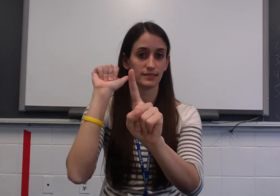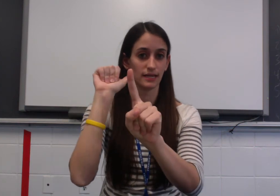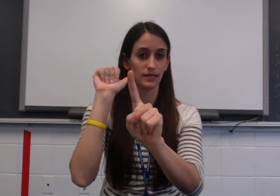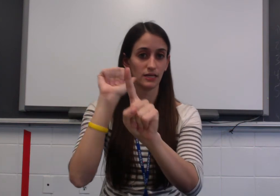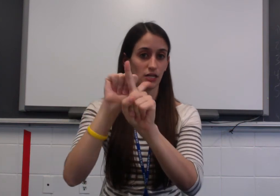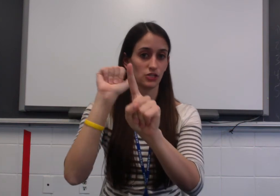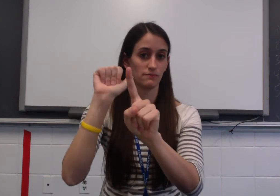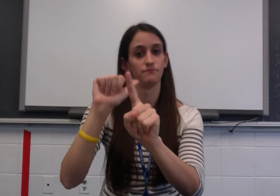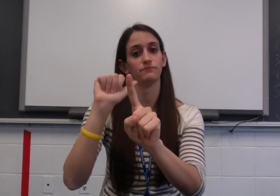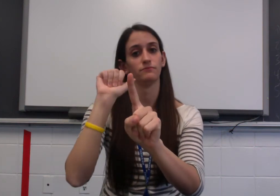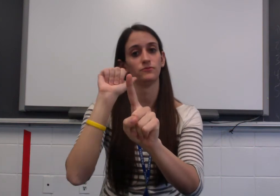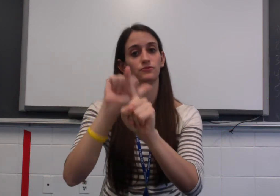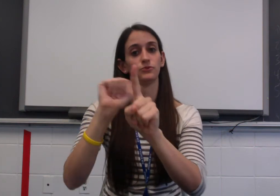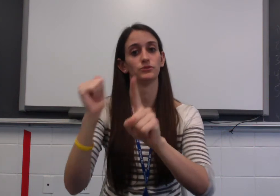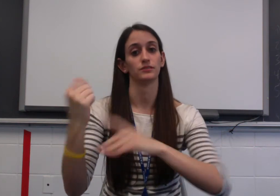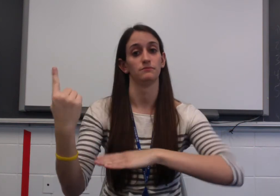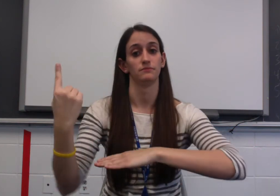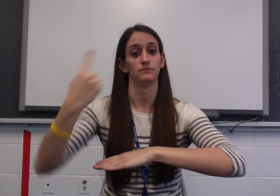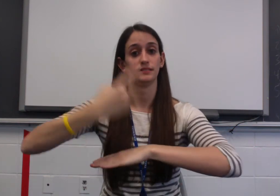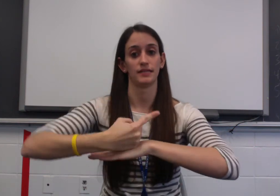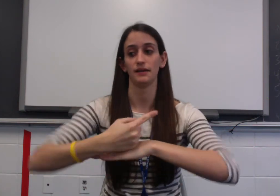It's like, gotcha. Fools Day.